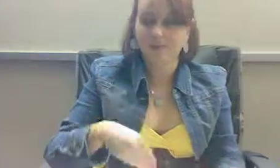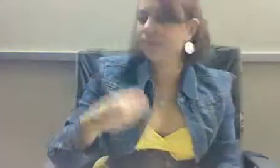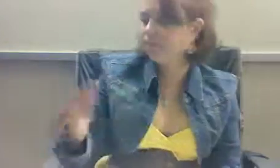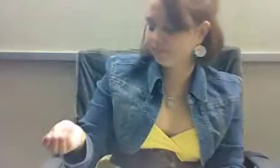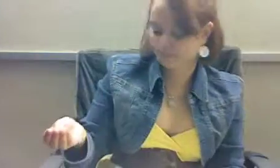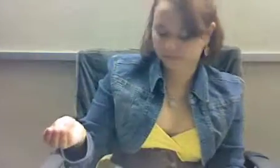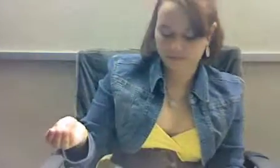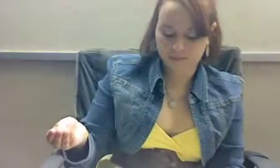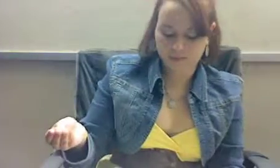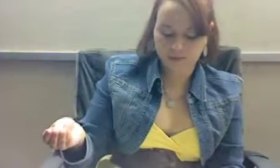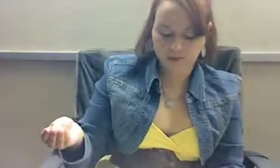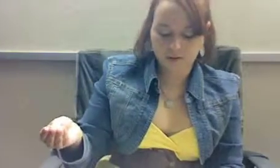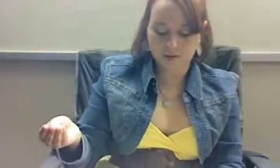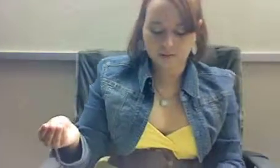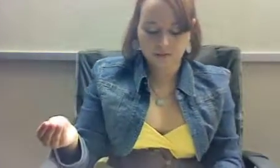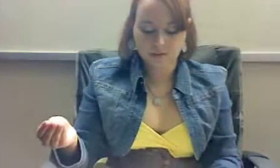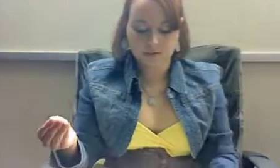Yes. Is this wet? Wet?